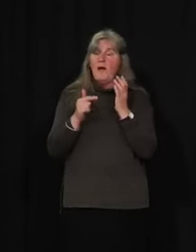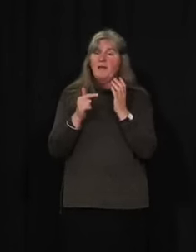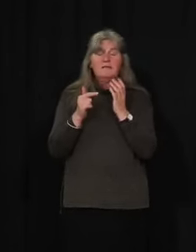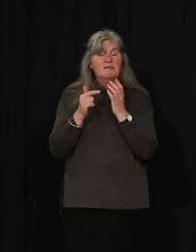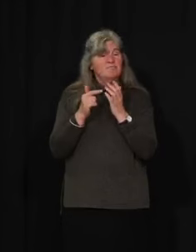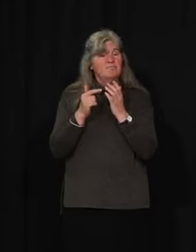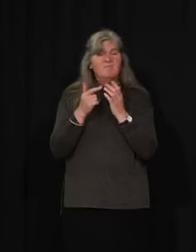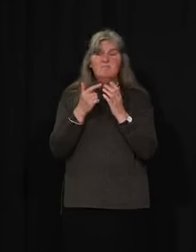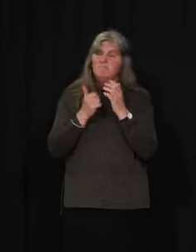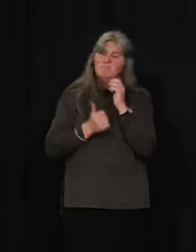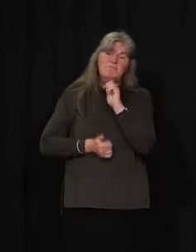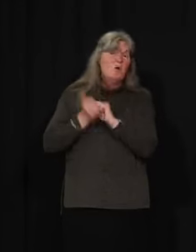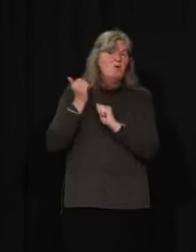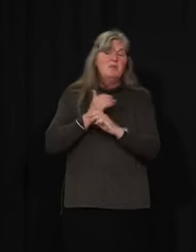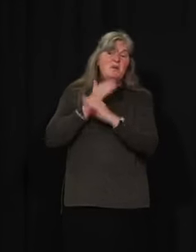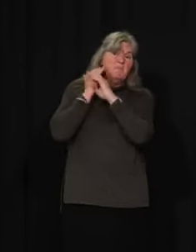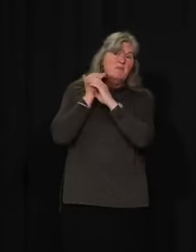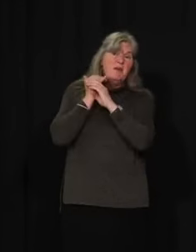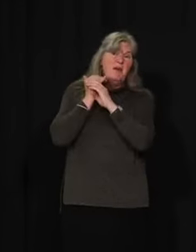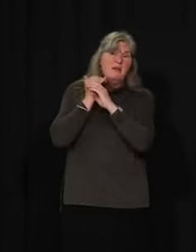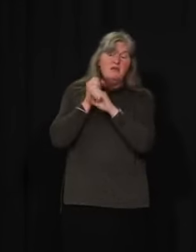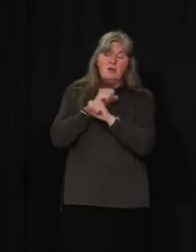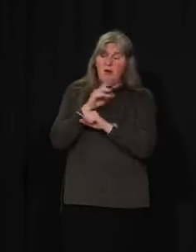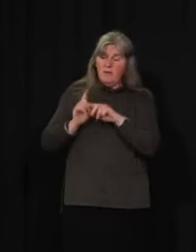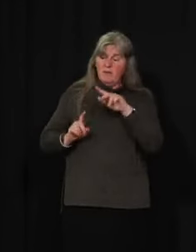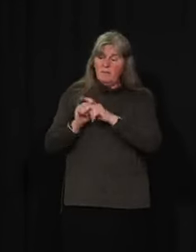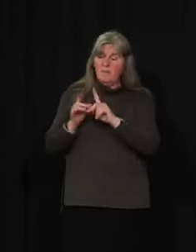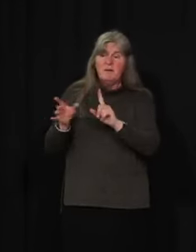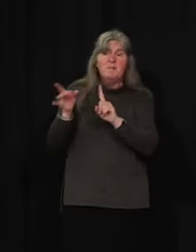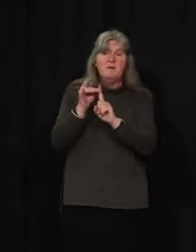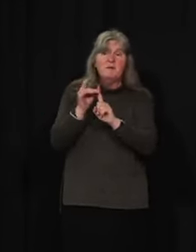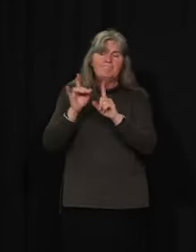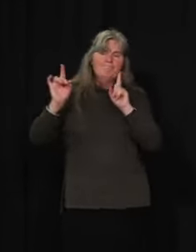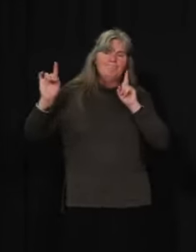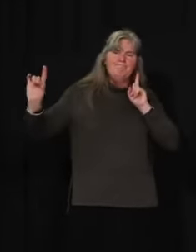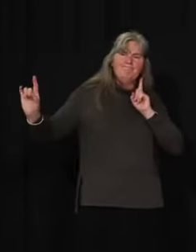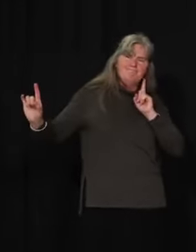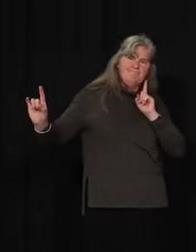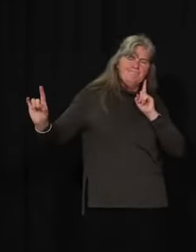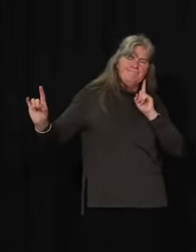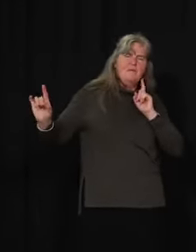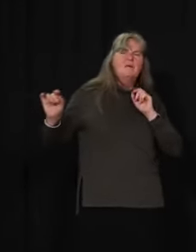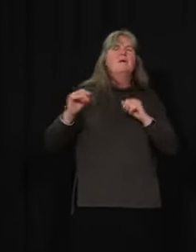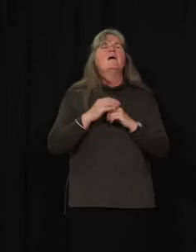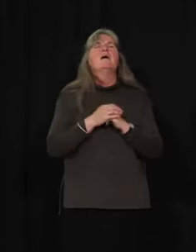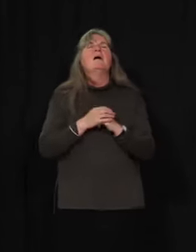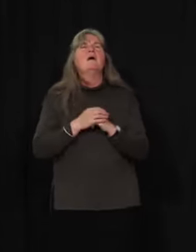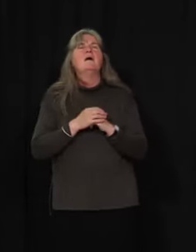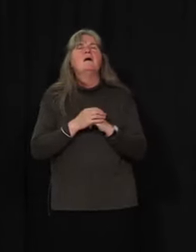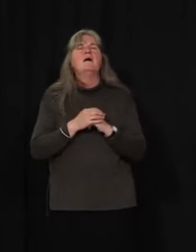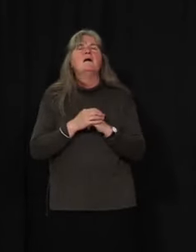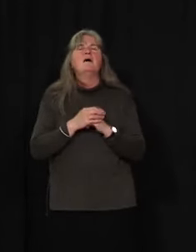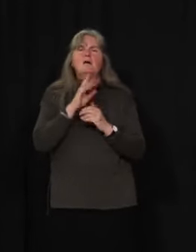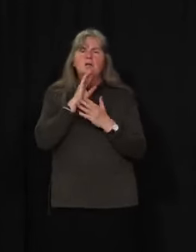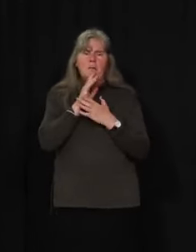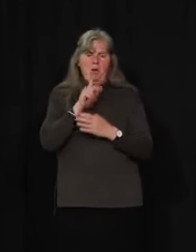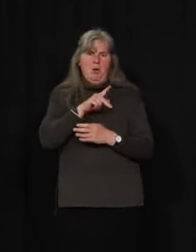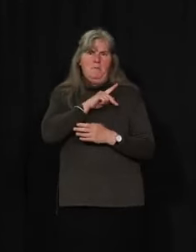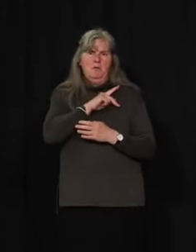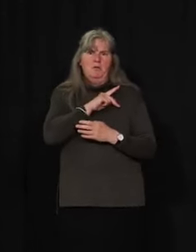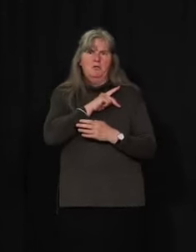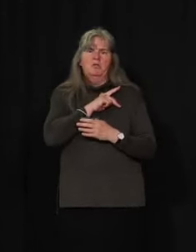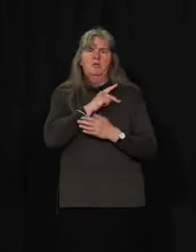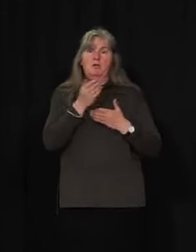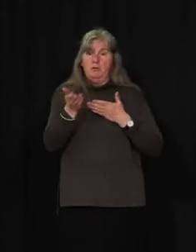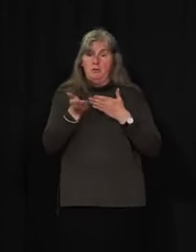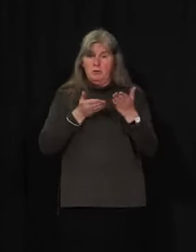distancing. Personal care services, as an extra precaution, because, and that's what I mentioned, I think, at the last media update,